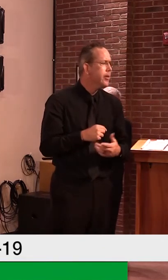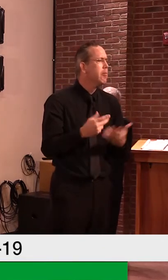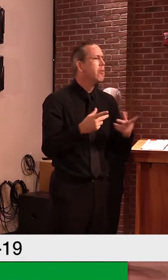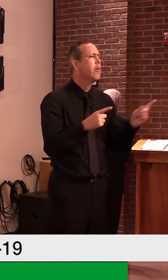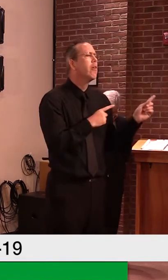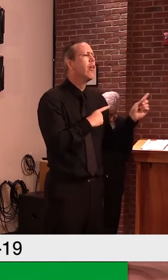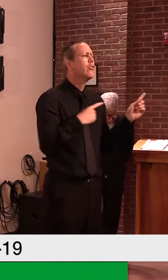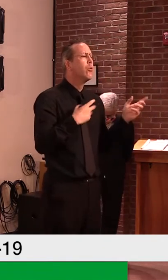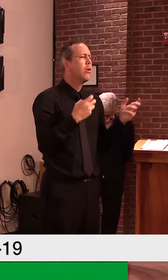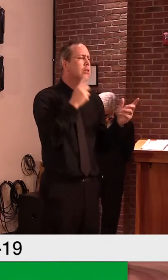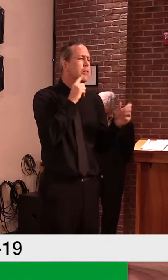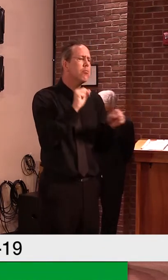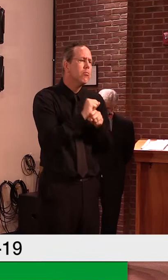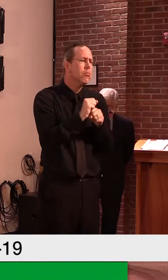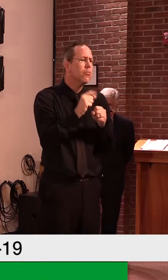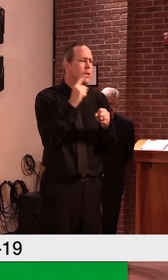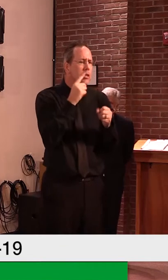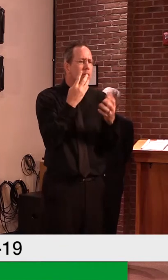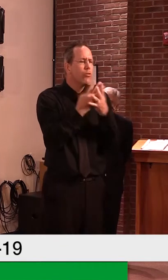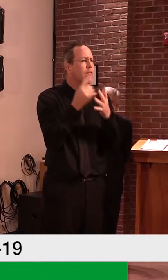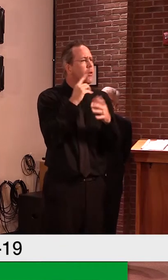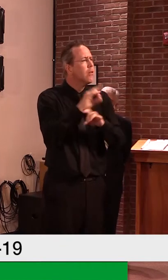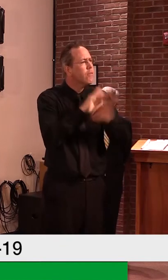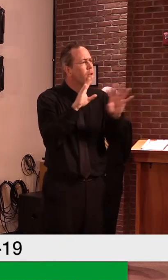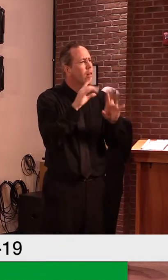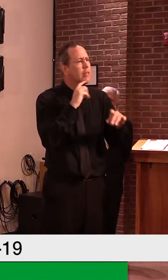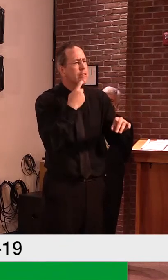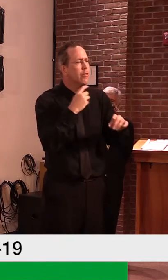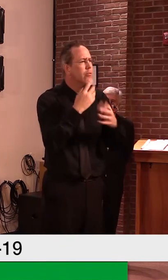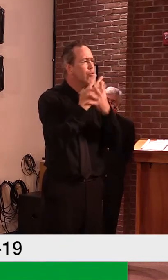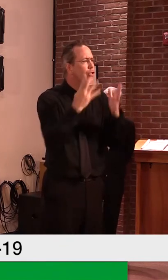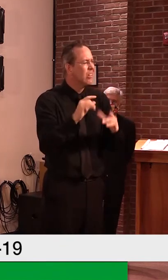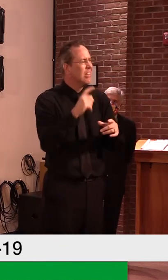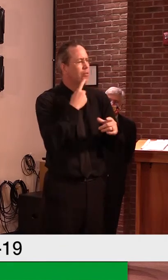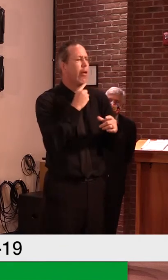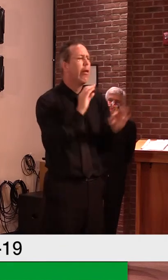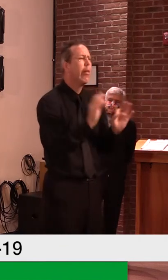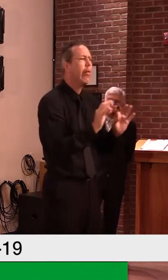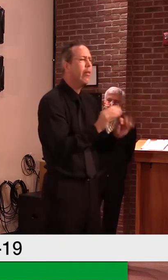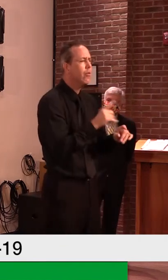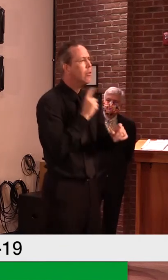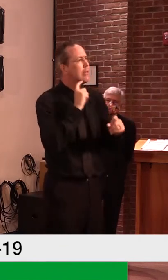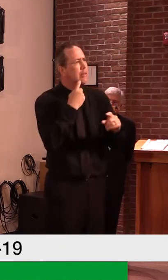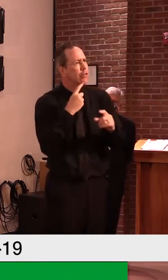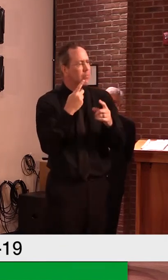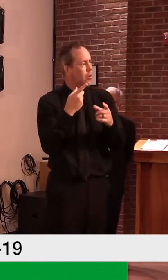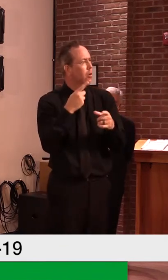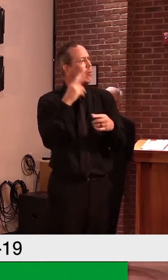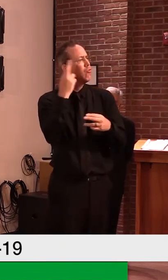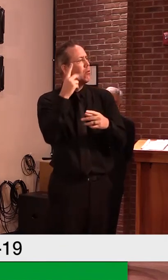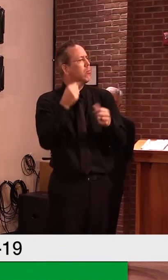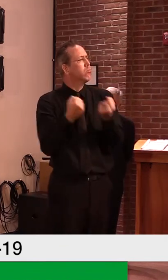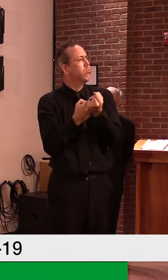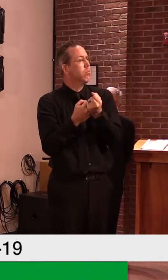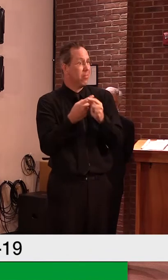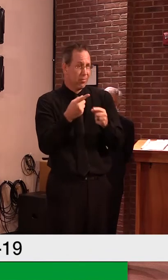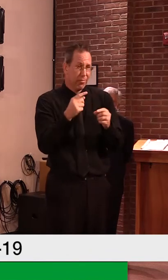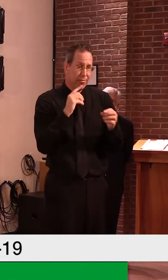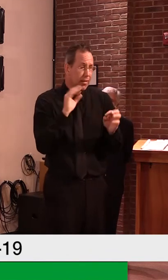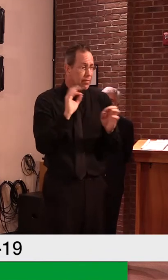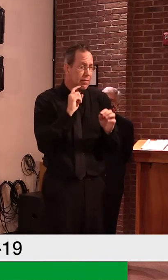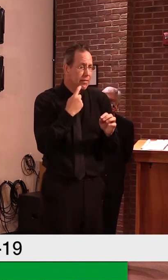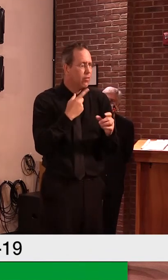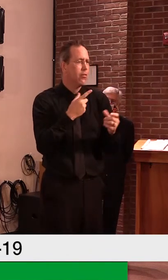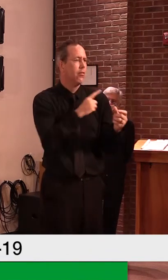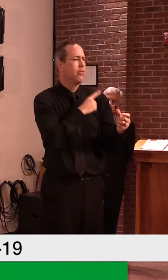or treat, uh, the drug offenders. Yeah. I don't think it had anything to do with the population or the size because we had advocated. We need